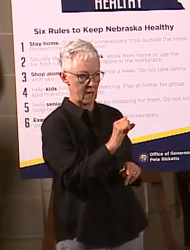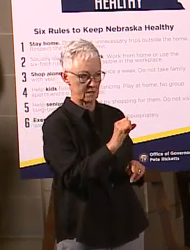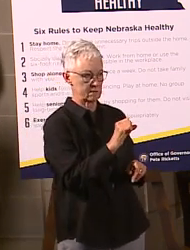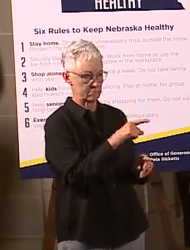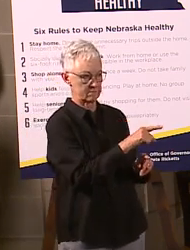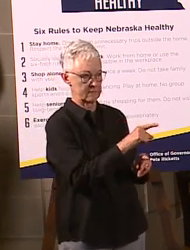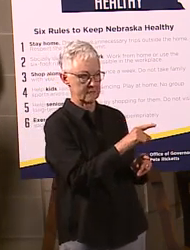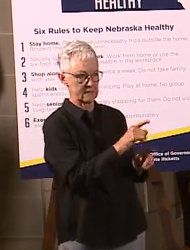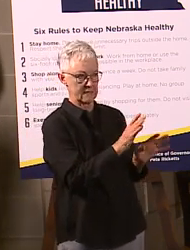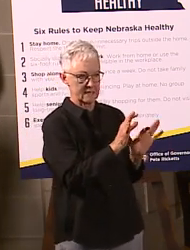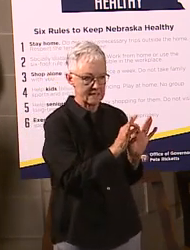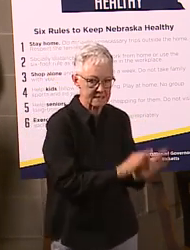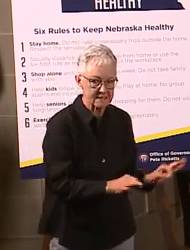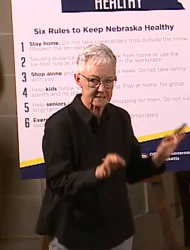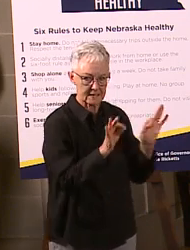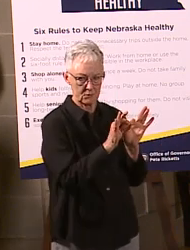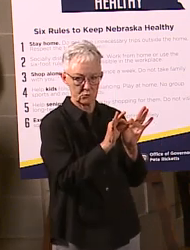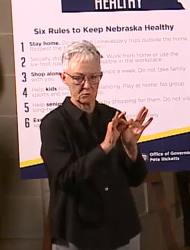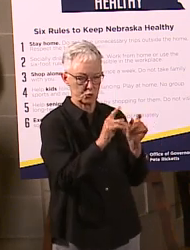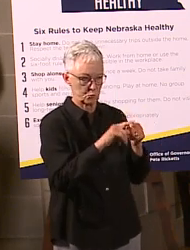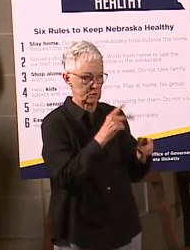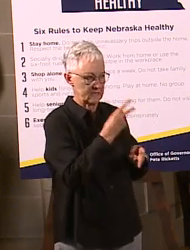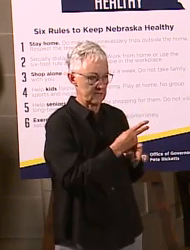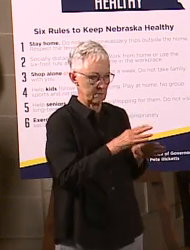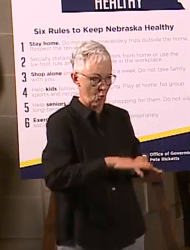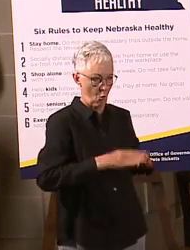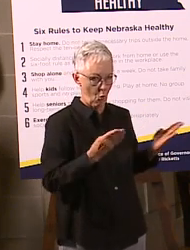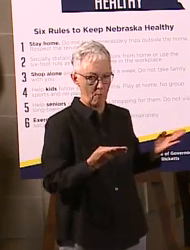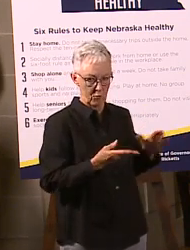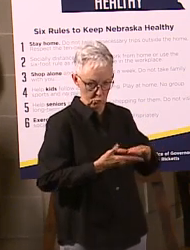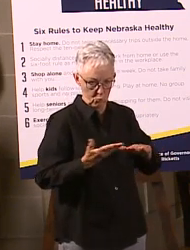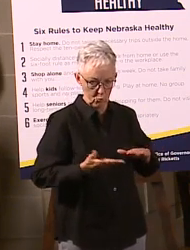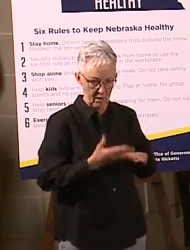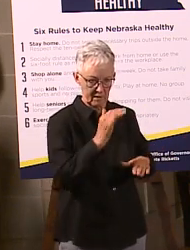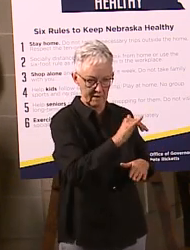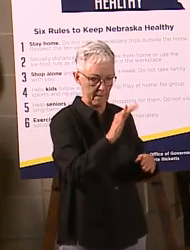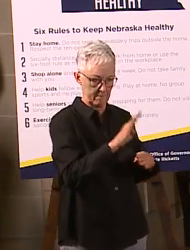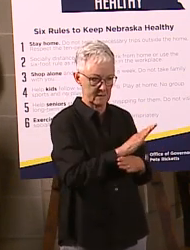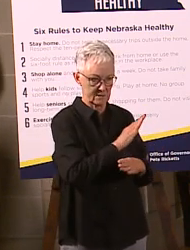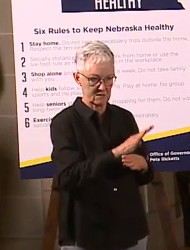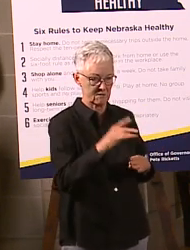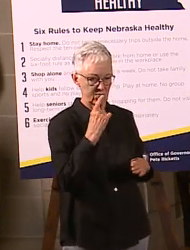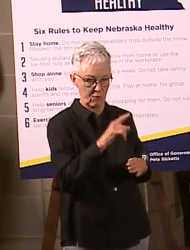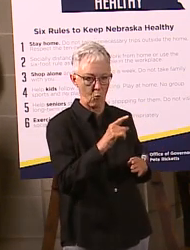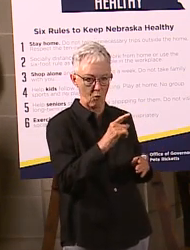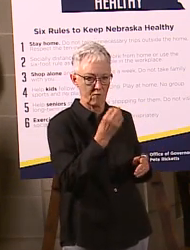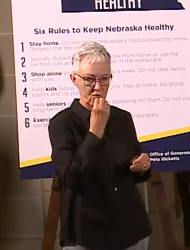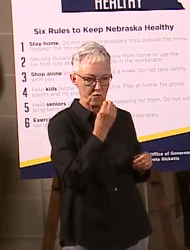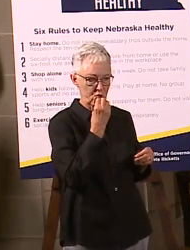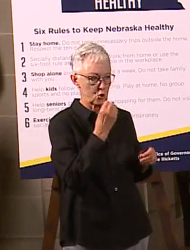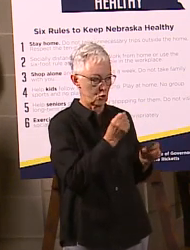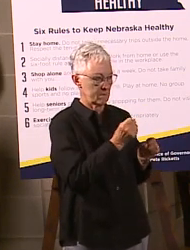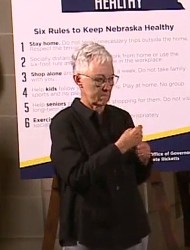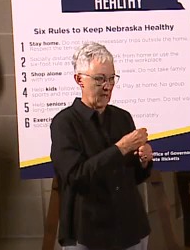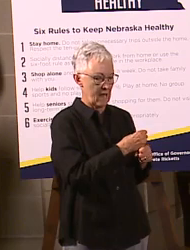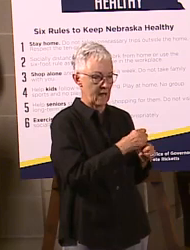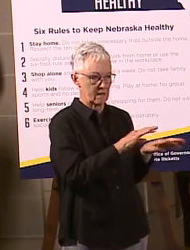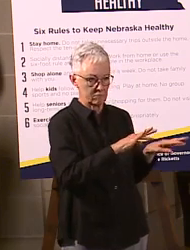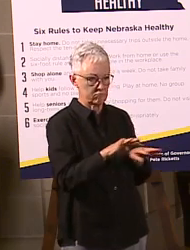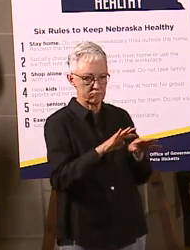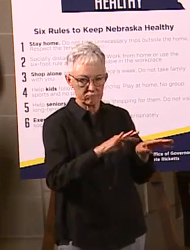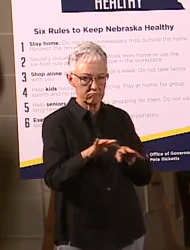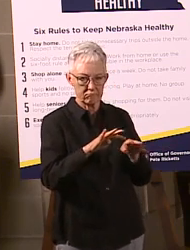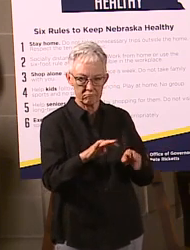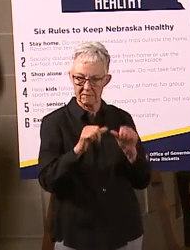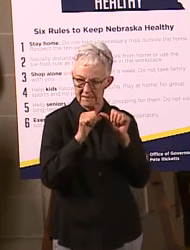not going to work. So they never actually made an official request in that meeting. I kind of covered that ground ahead of time before we got into the questions and answers, talking